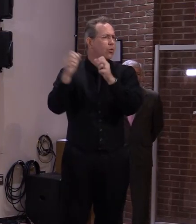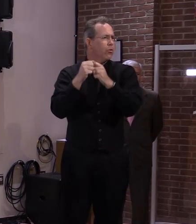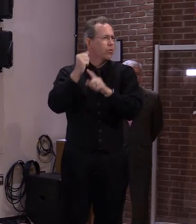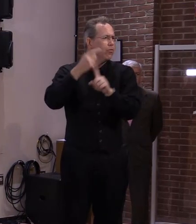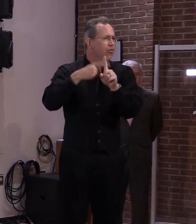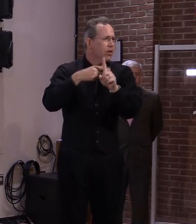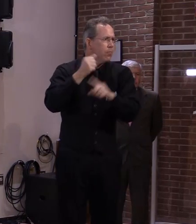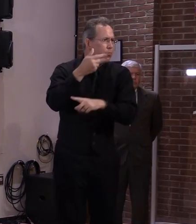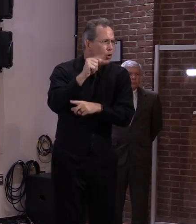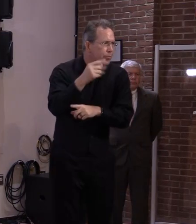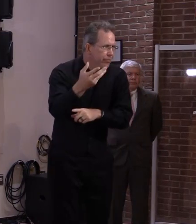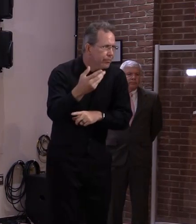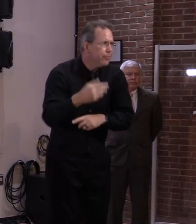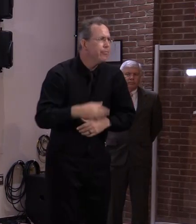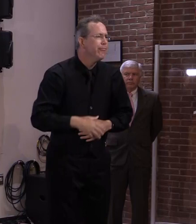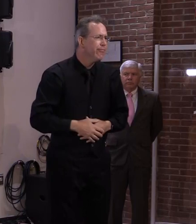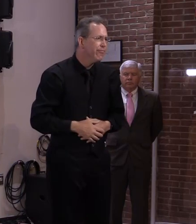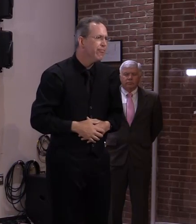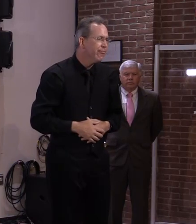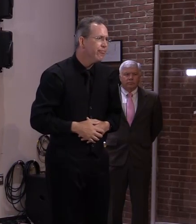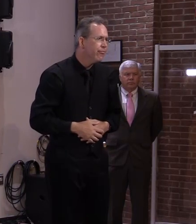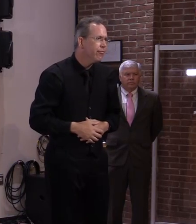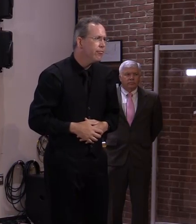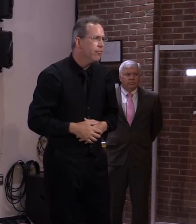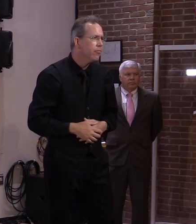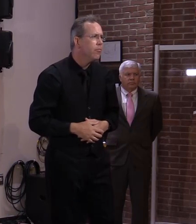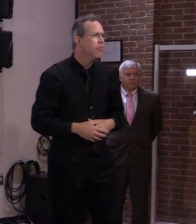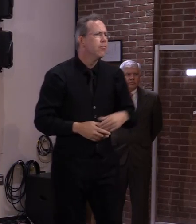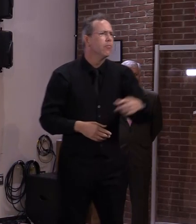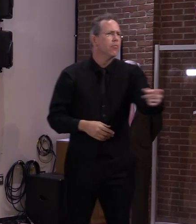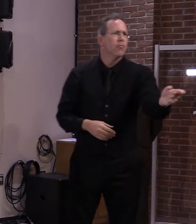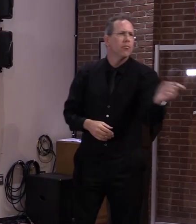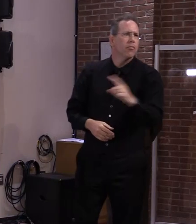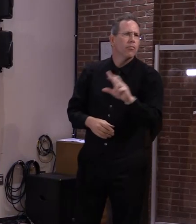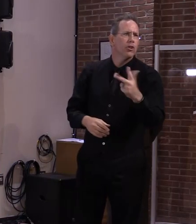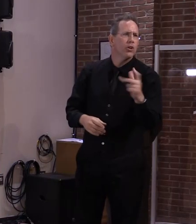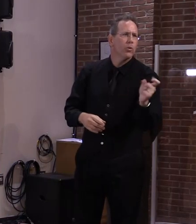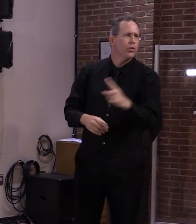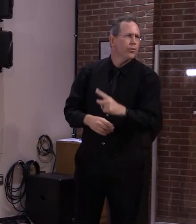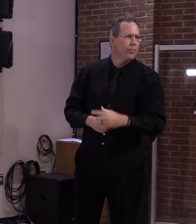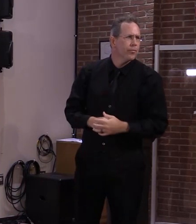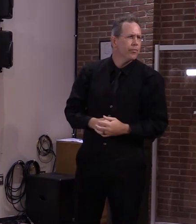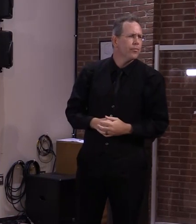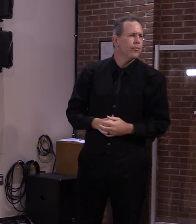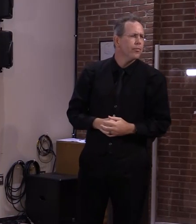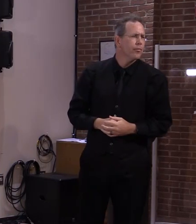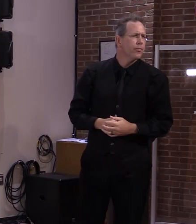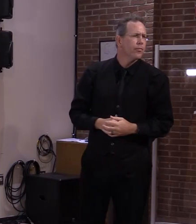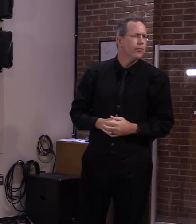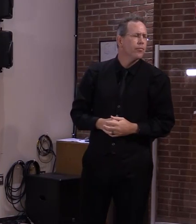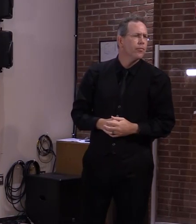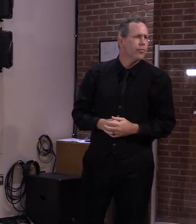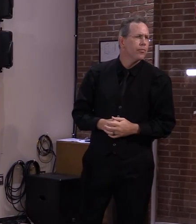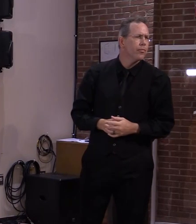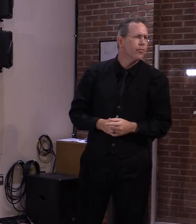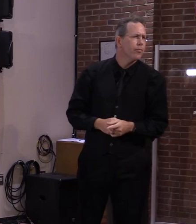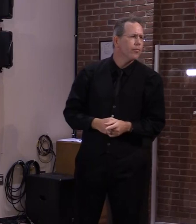follow-up to that is, you know, there have been federal programs designed to give direct aid to renters